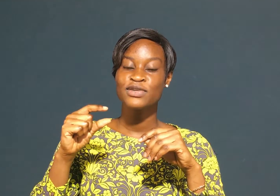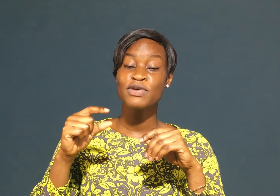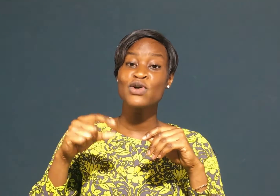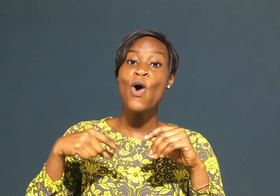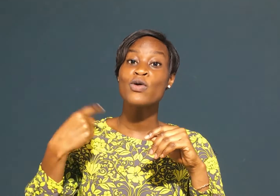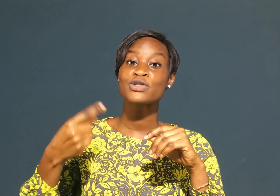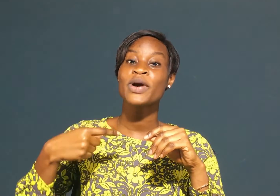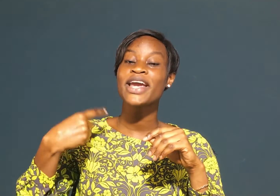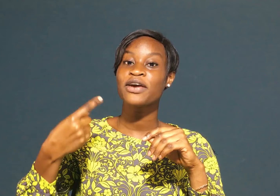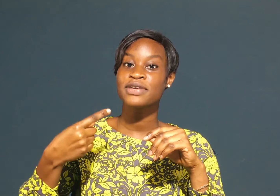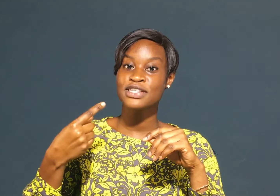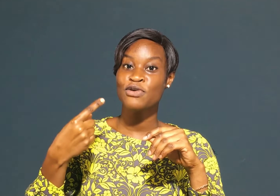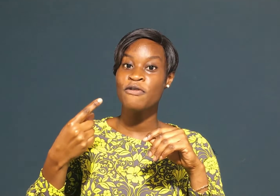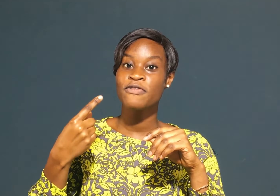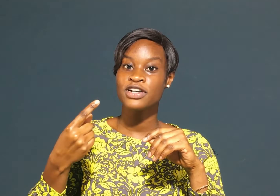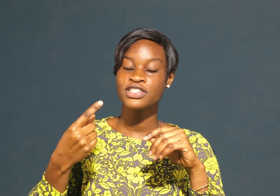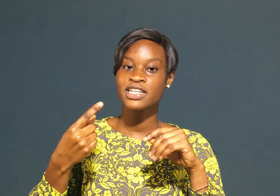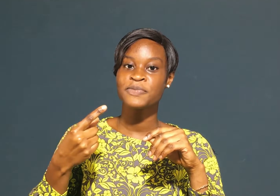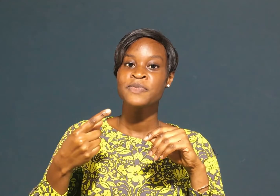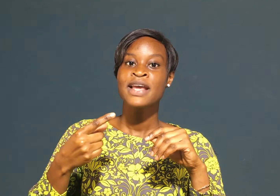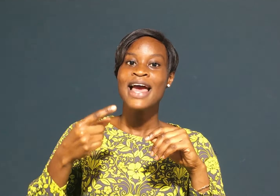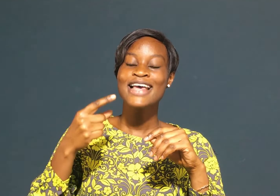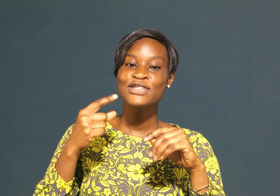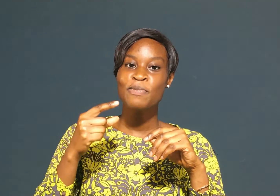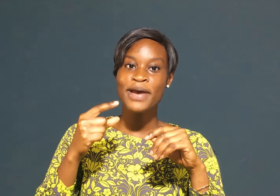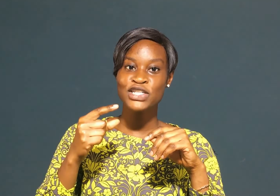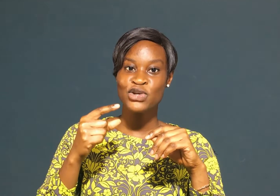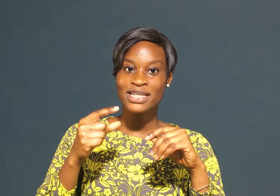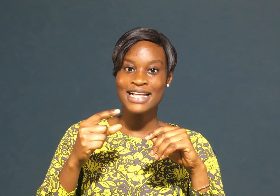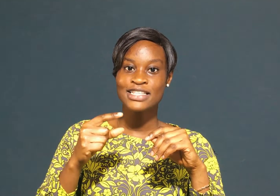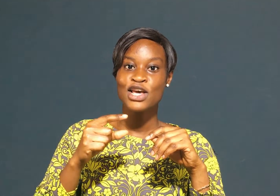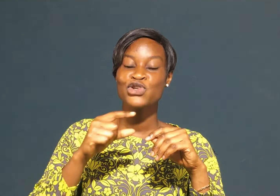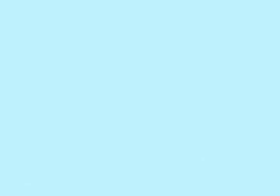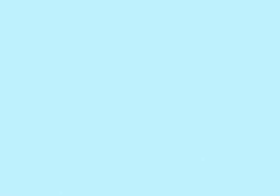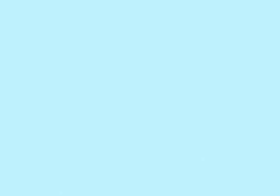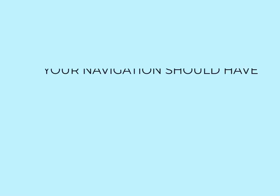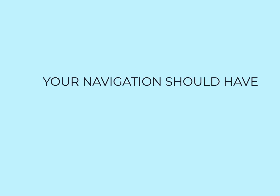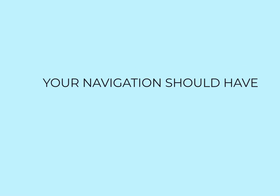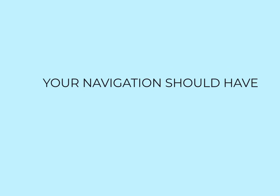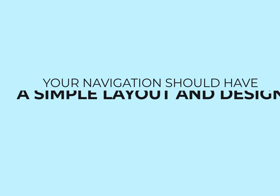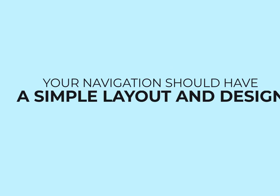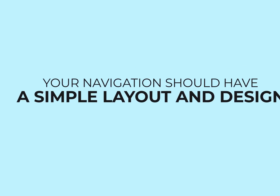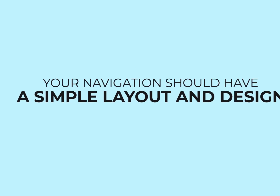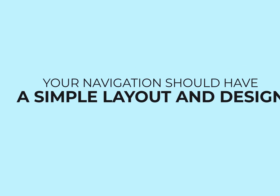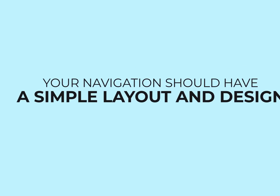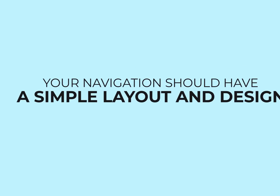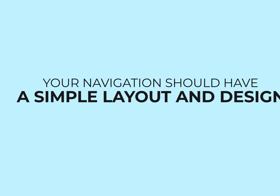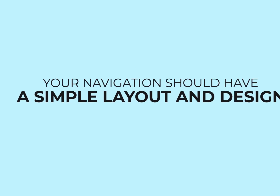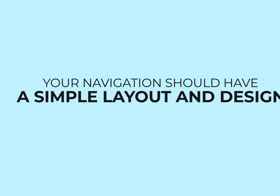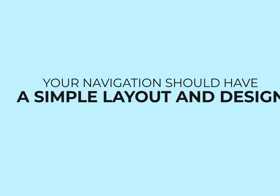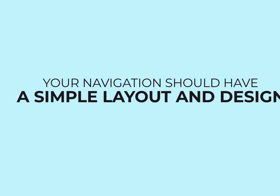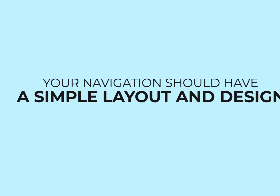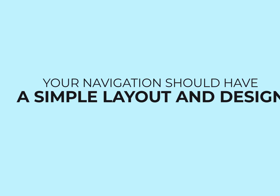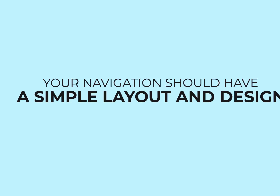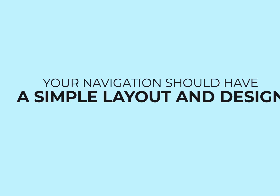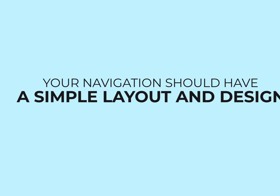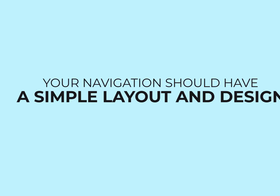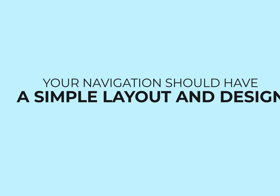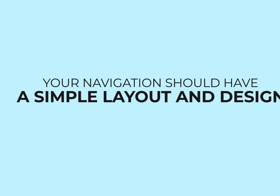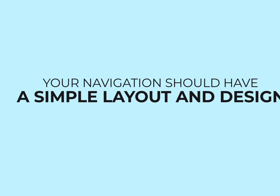which also increases conversion is to make sure that your navigation has a simple layout and a simple design